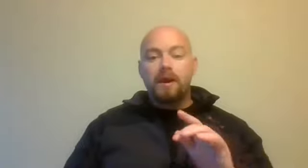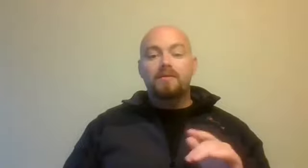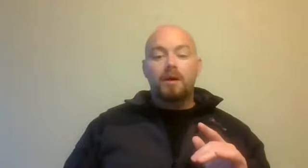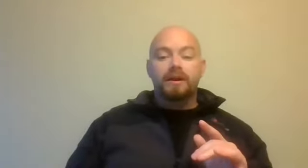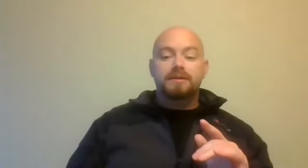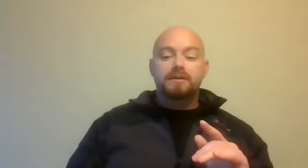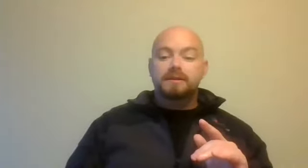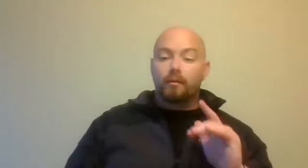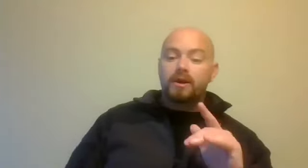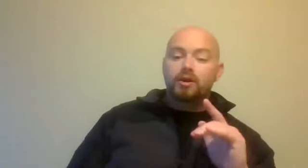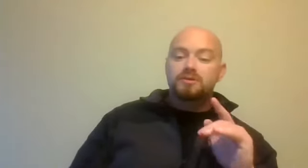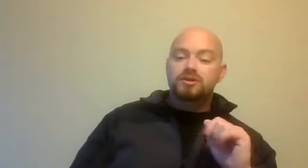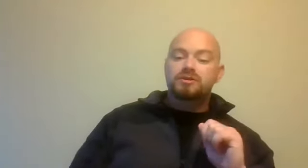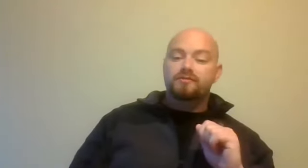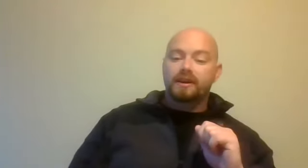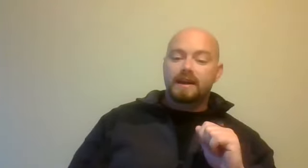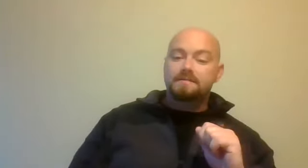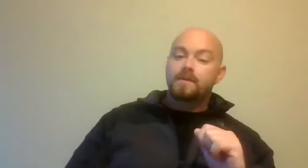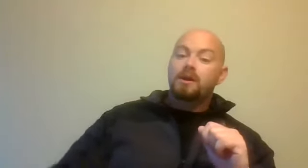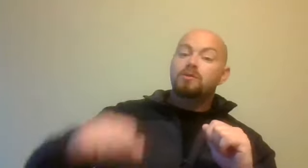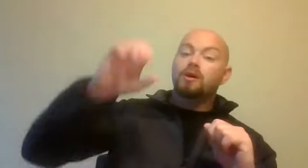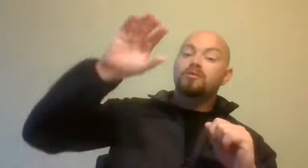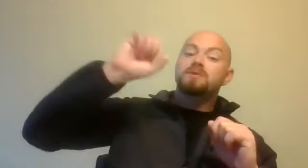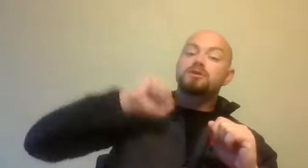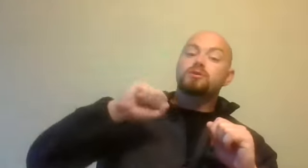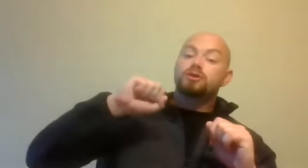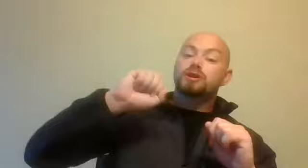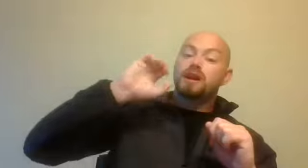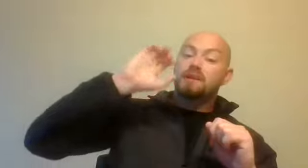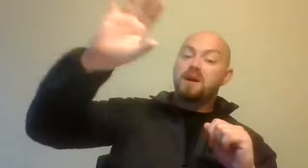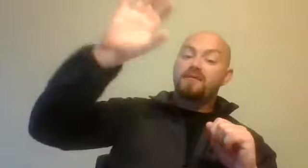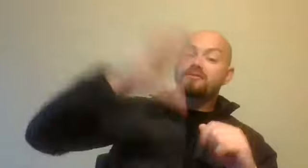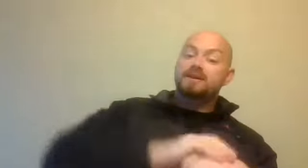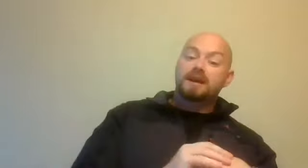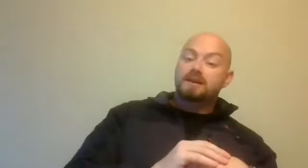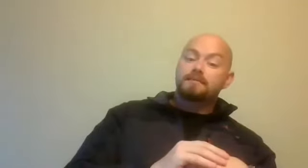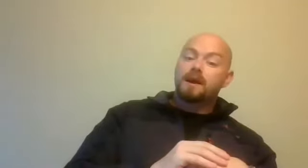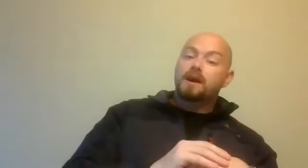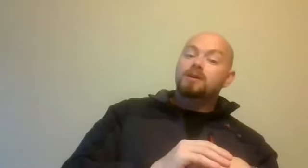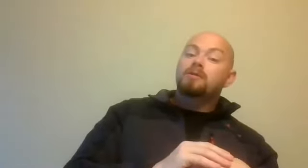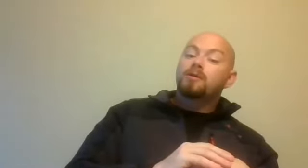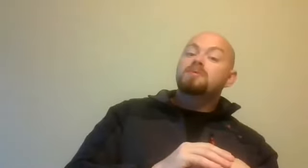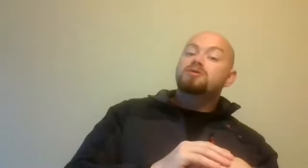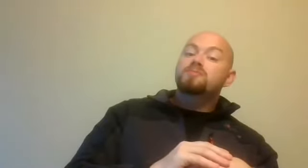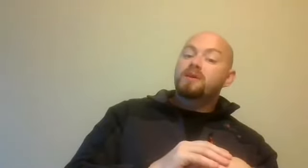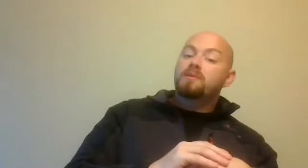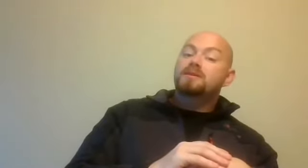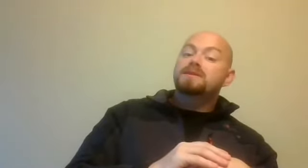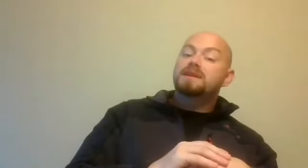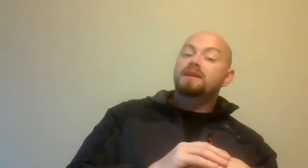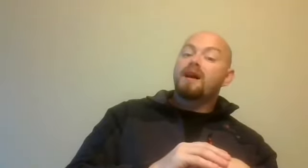bear in mind that when it comes to justifying that, you are going to be judged in perfect rationality. You're going to be judged by a person sitting in